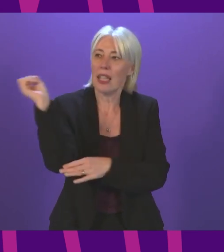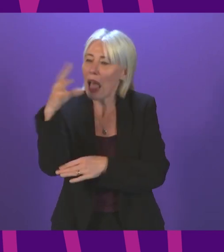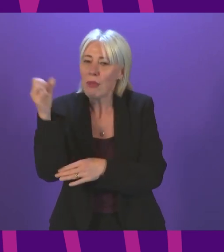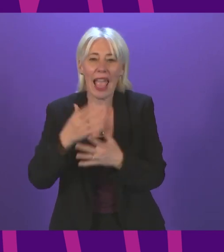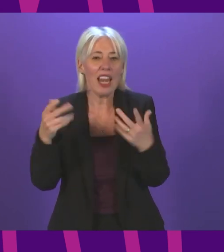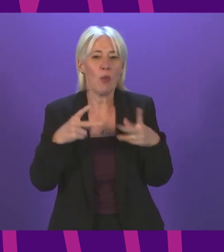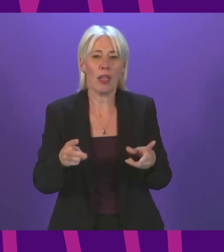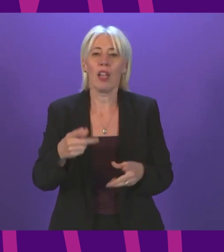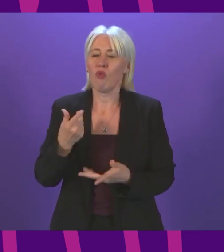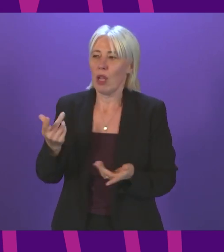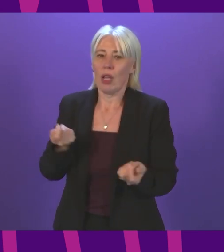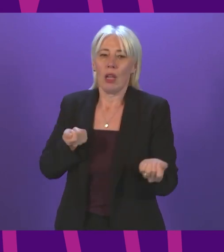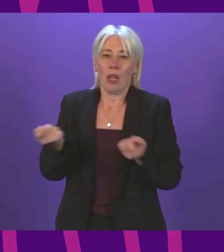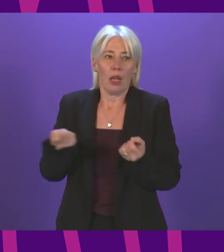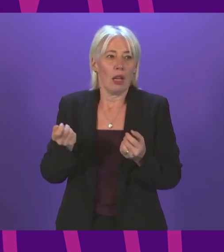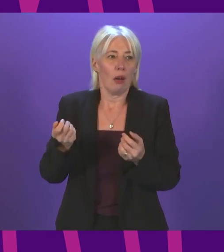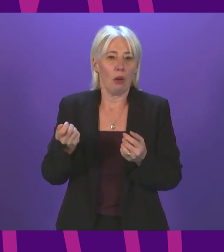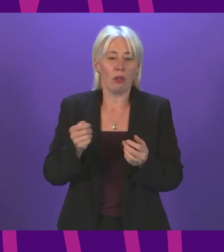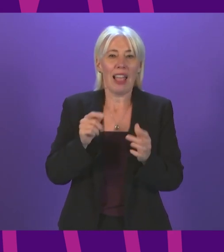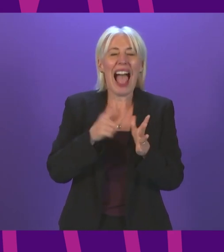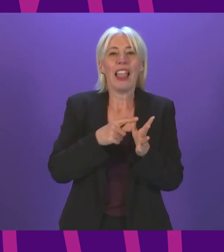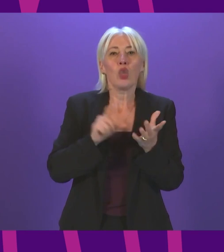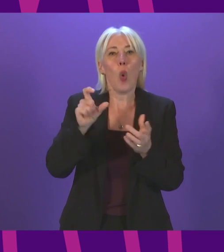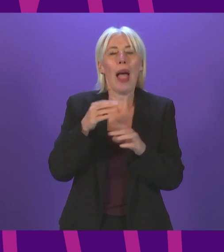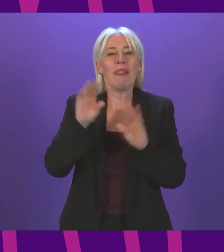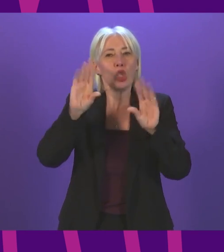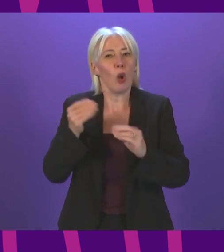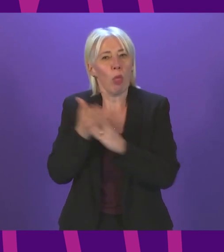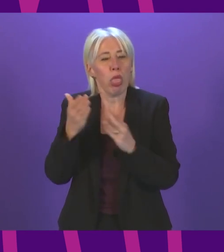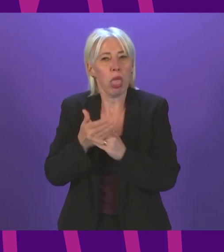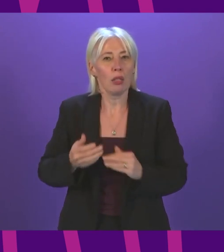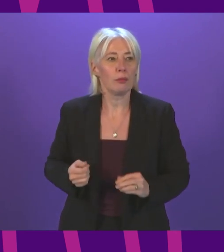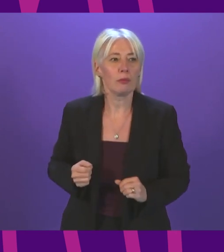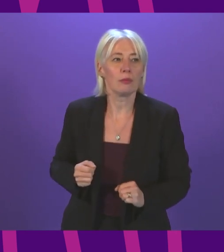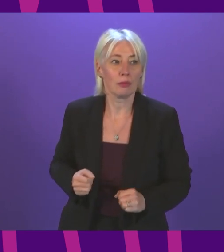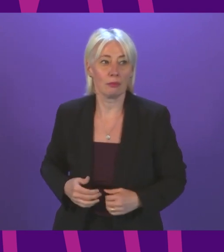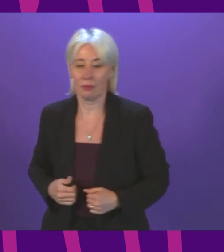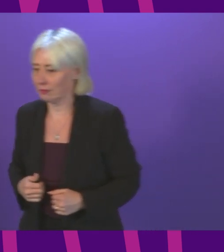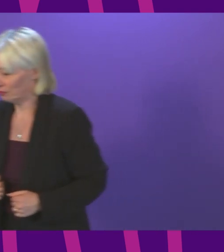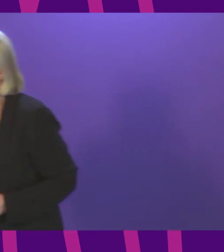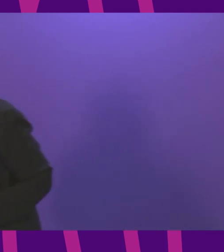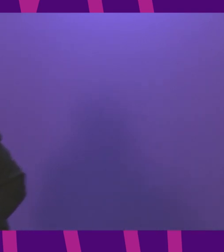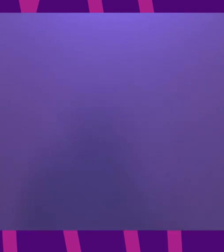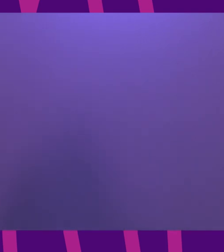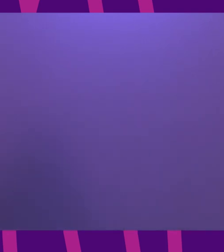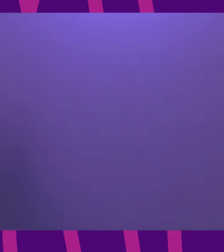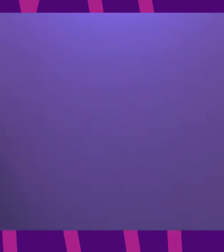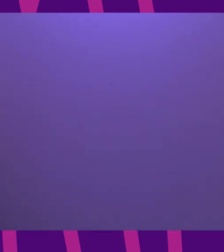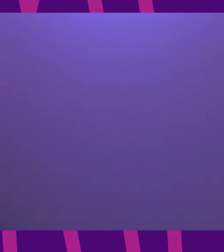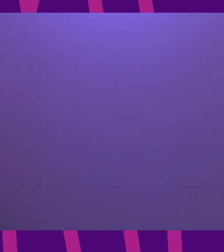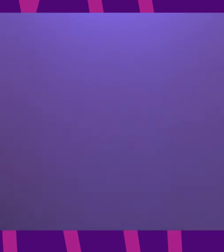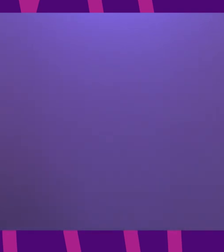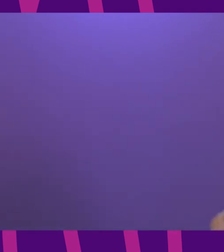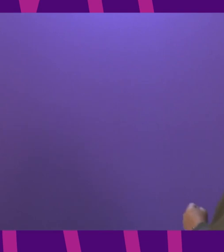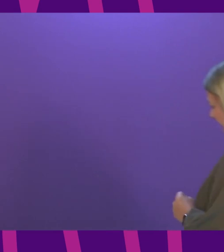Cole Hamilton, enough sedentary interventions, please. Emma Roddick, to be followed by Gillian Mackay. Thank you, presiding officer.